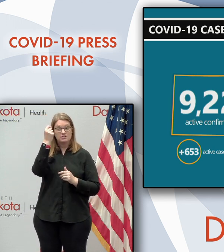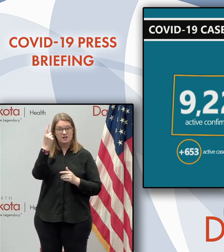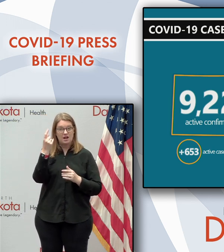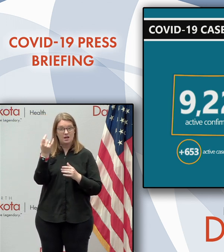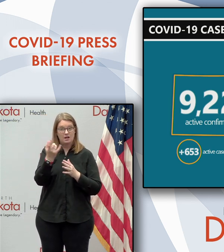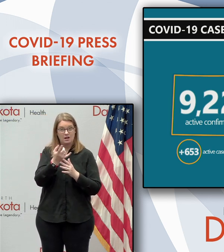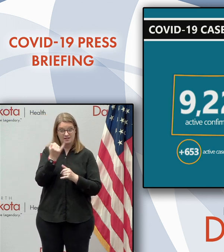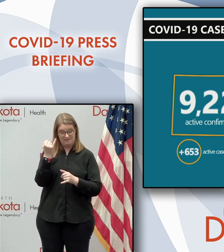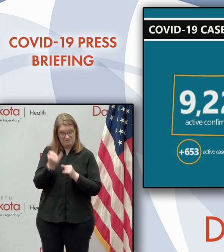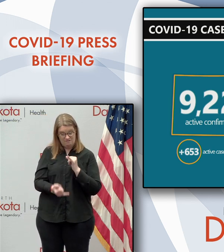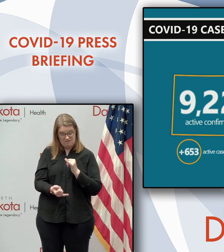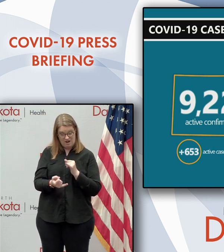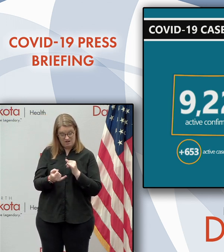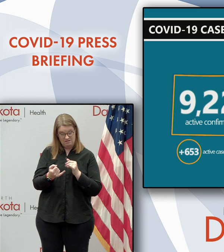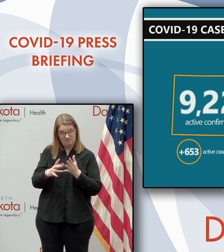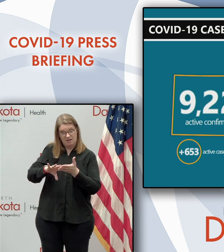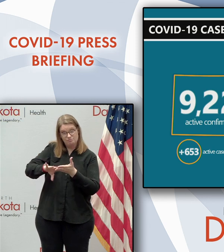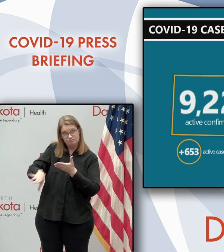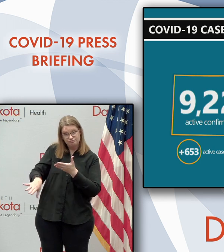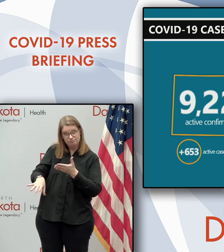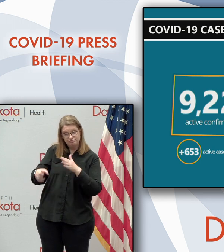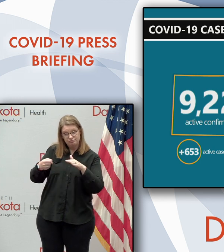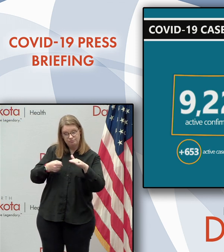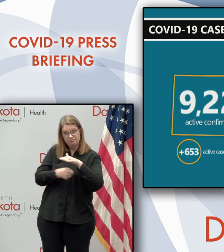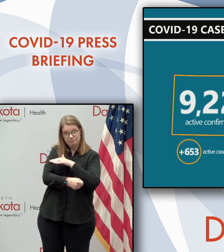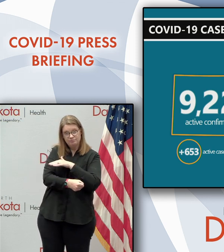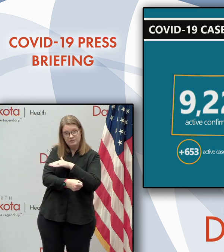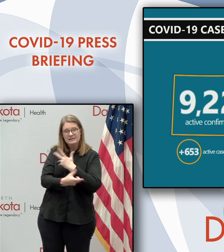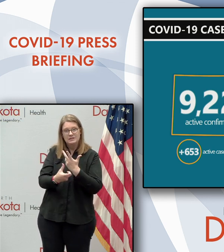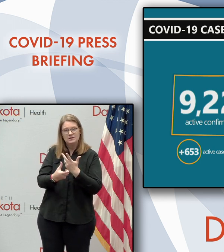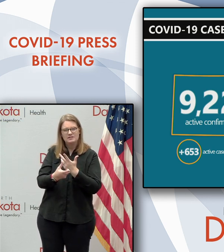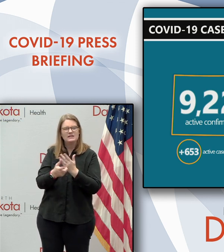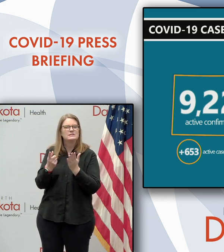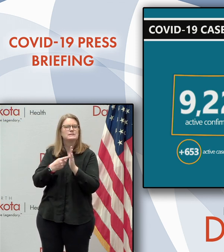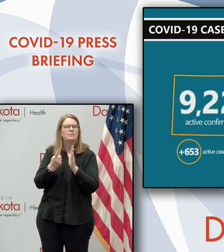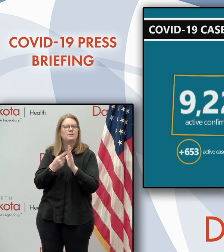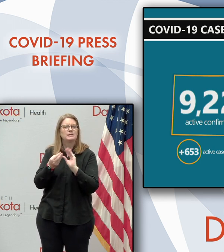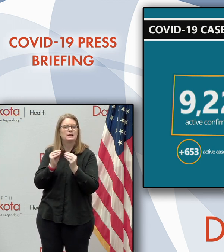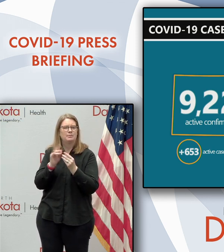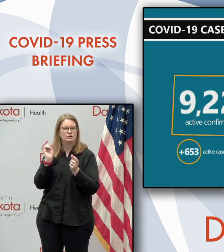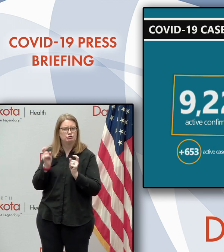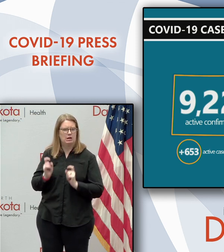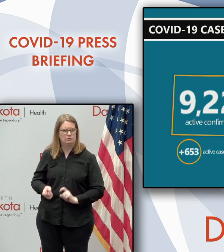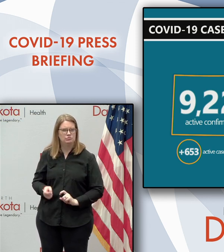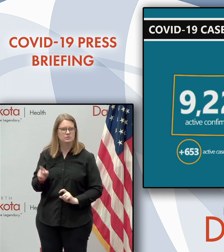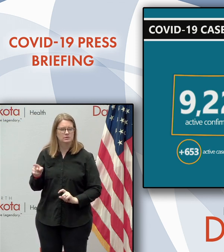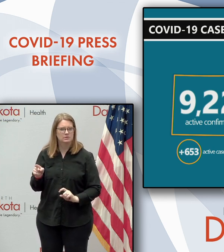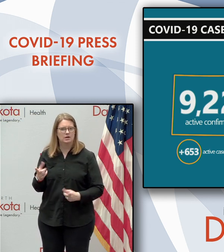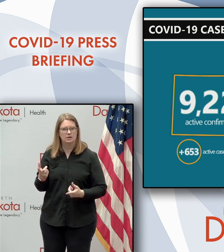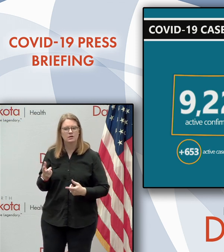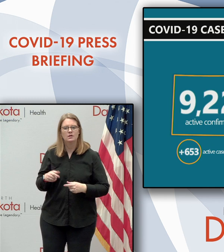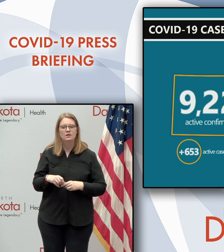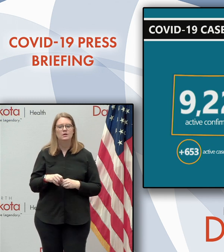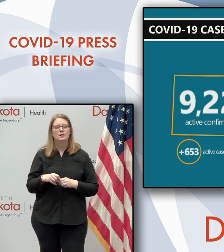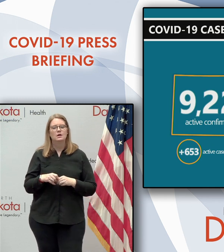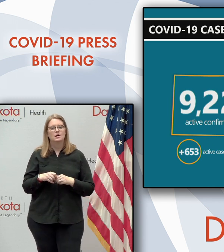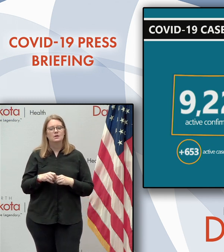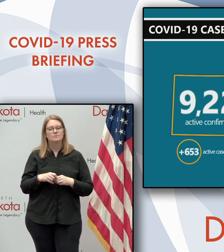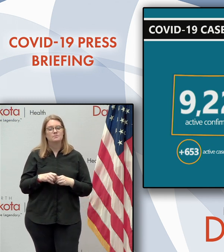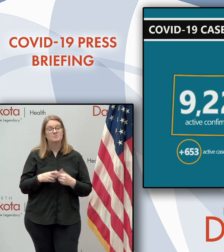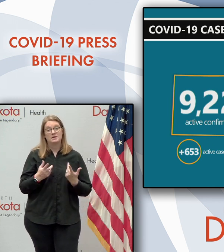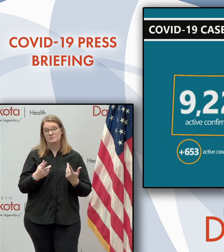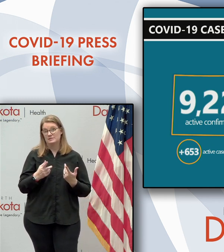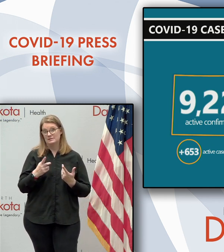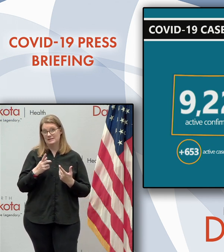final charges and discharges. That's down a little bit, uh, from, uh, a number that was slightly higher than that now on a restatement, but in terms of a